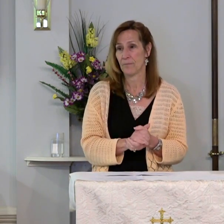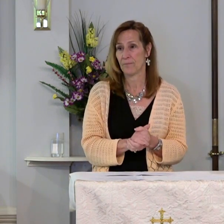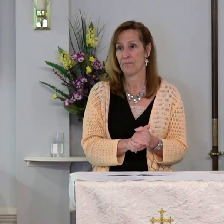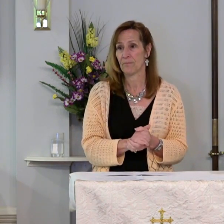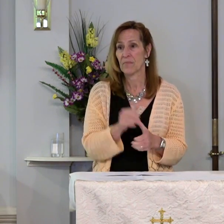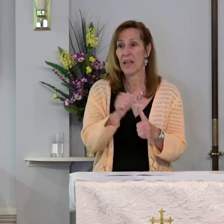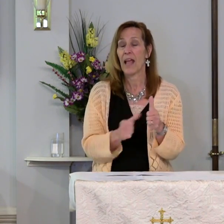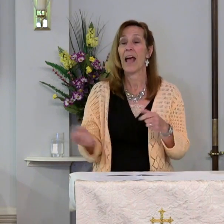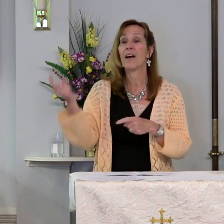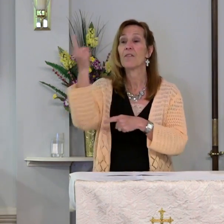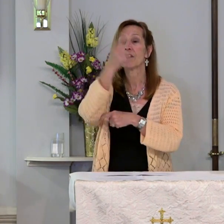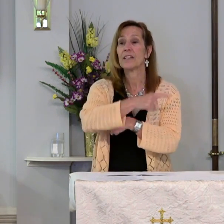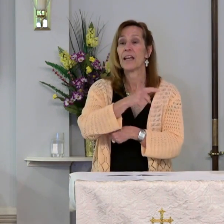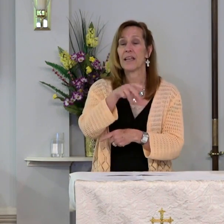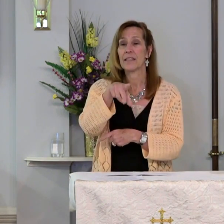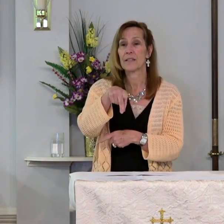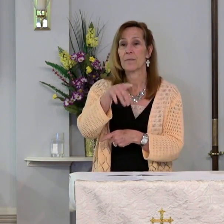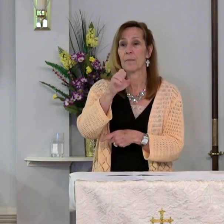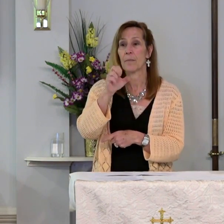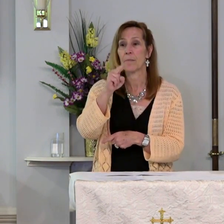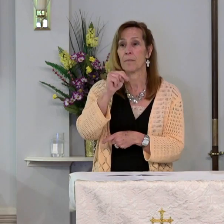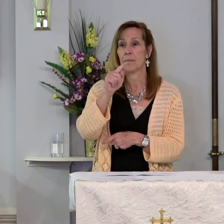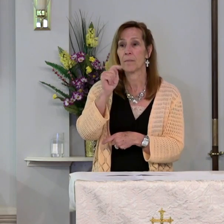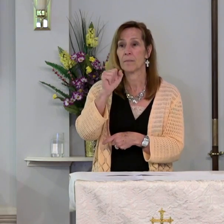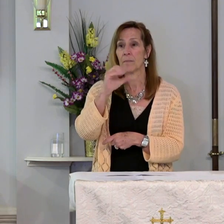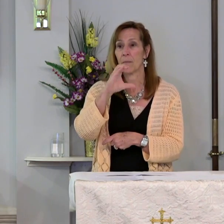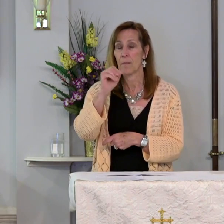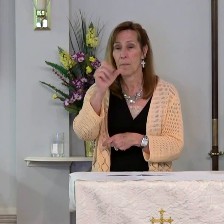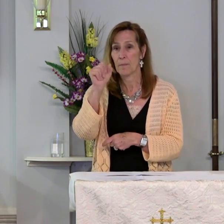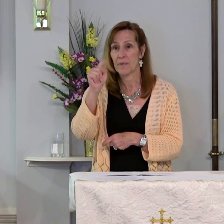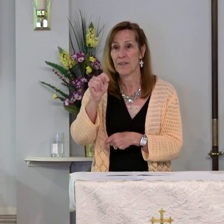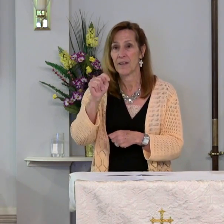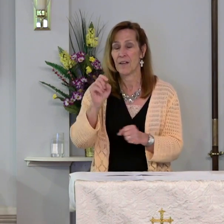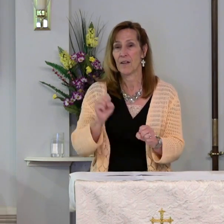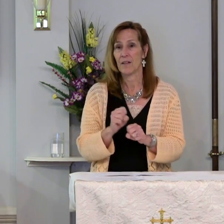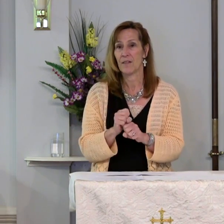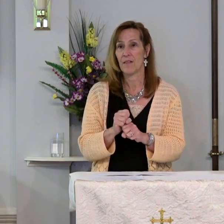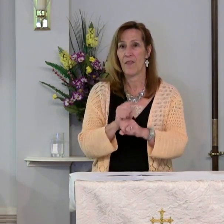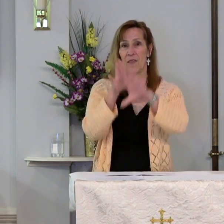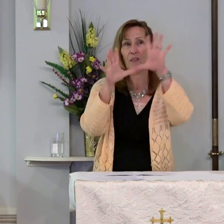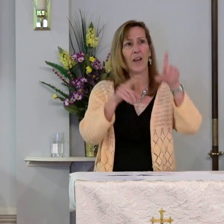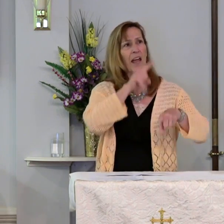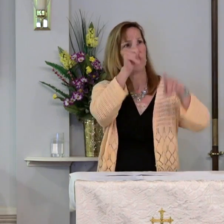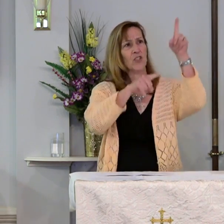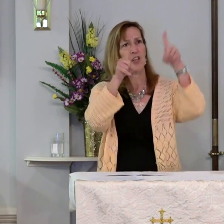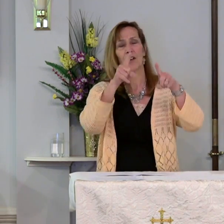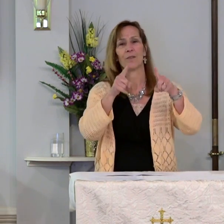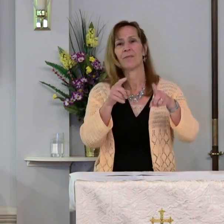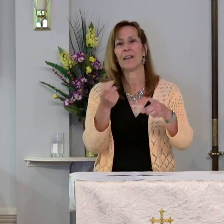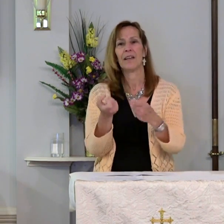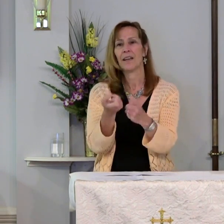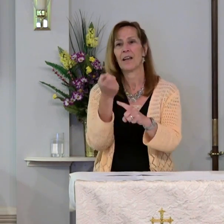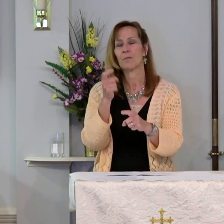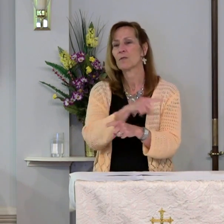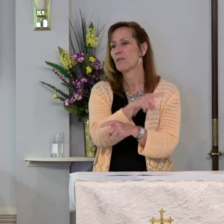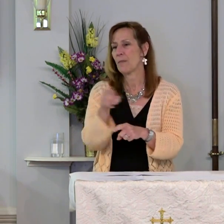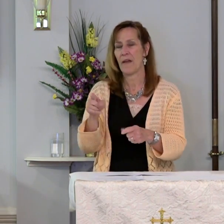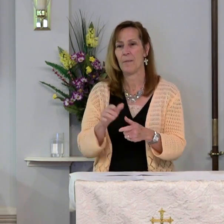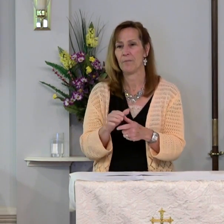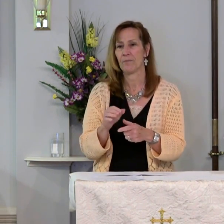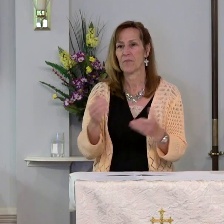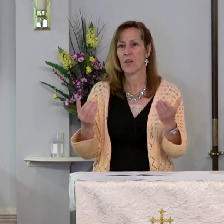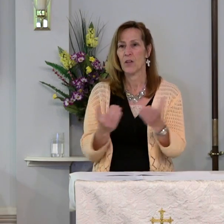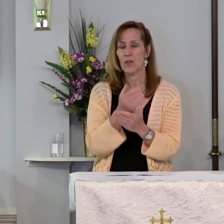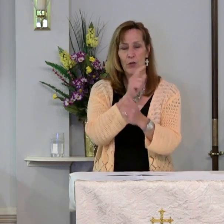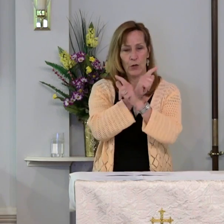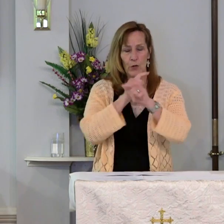Every day is Pentecost. The light show is the light that comes from them. The